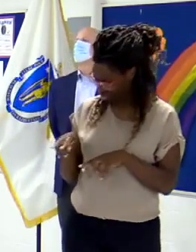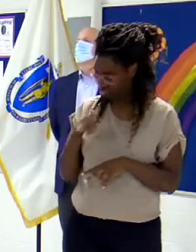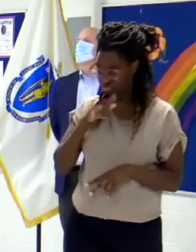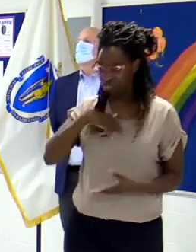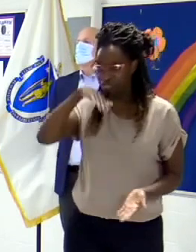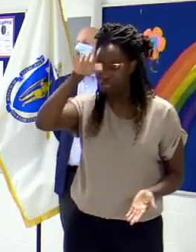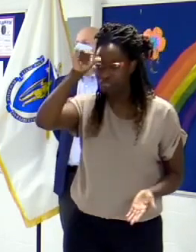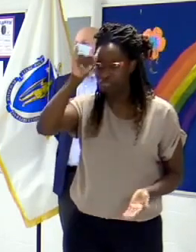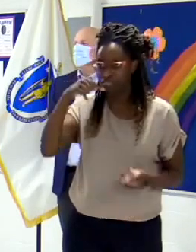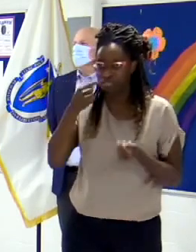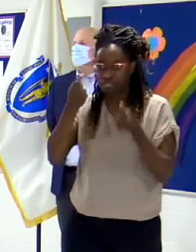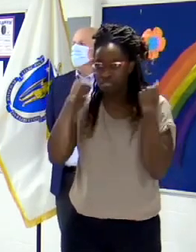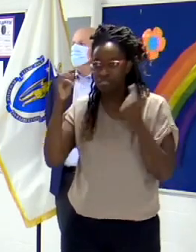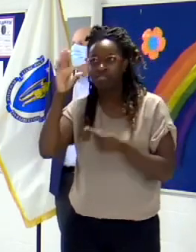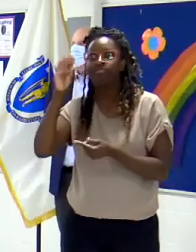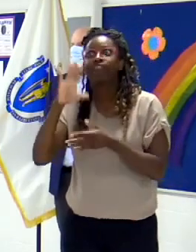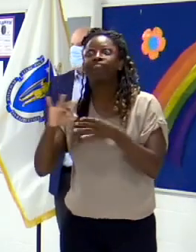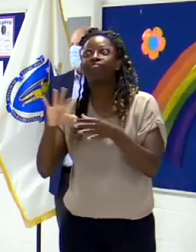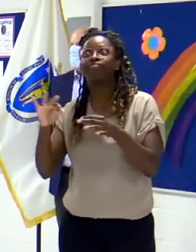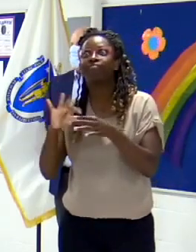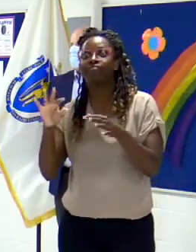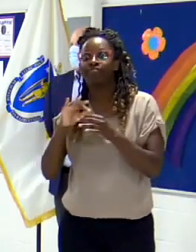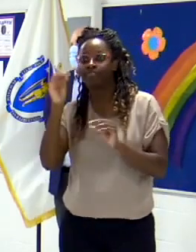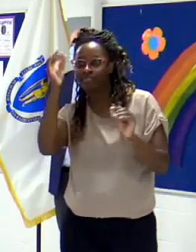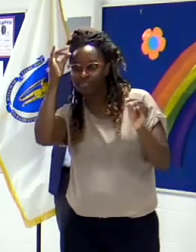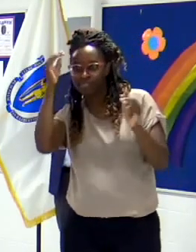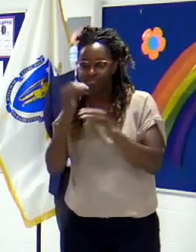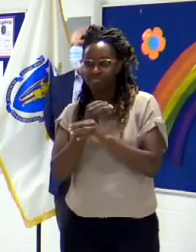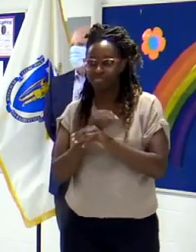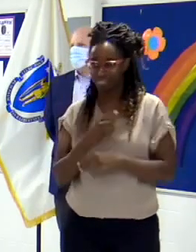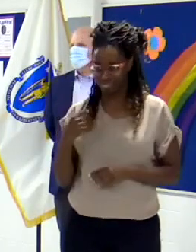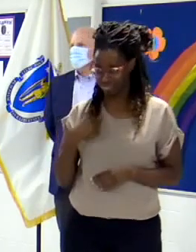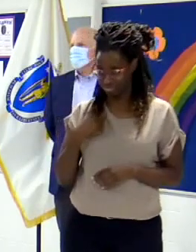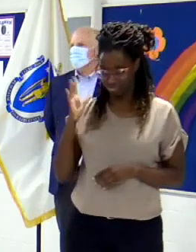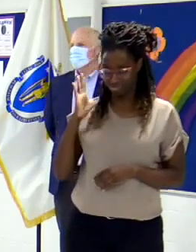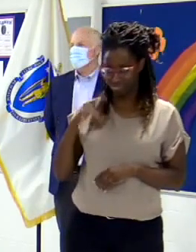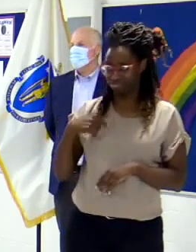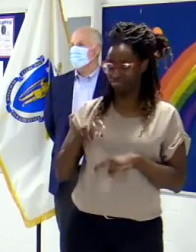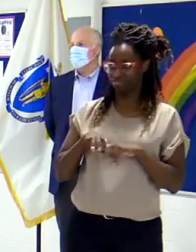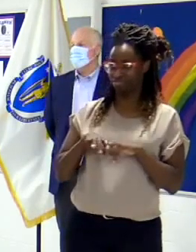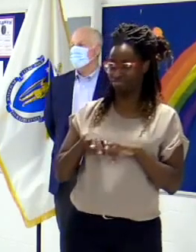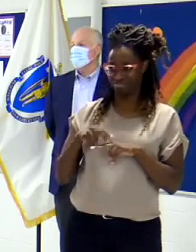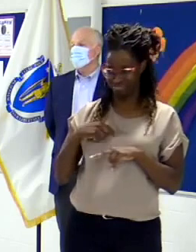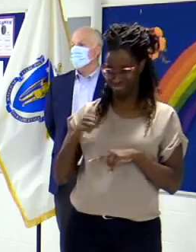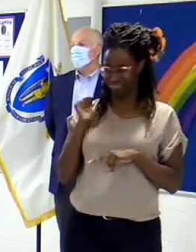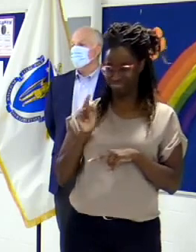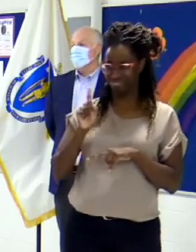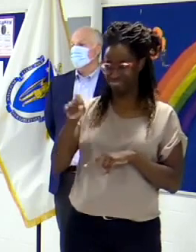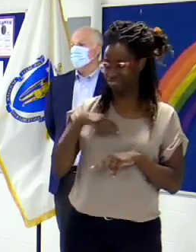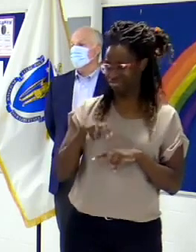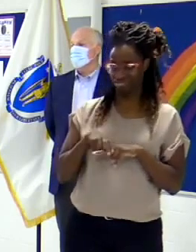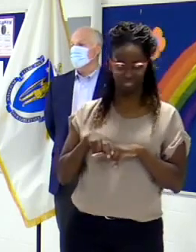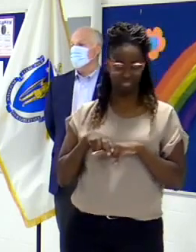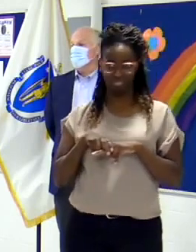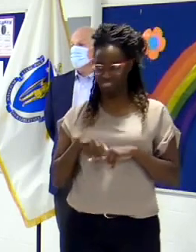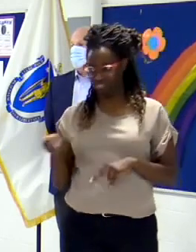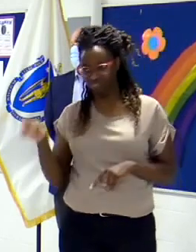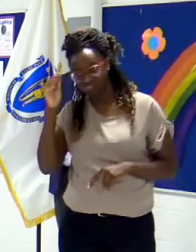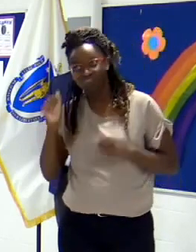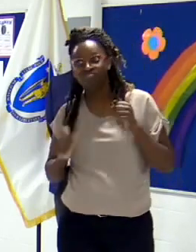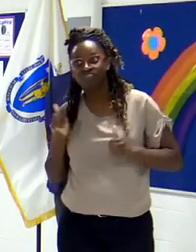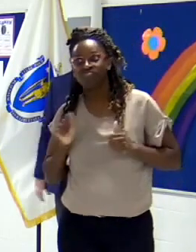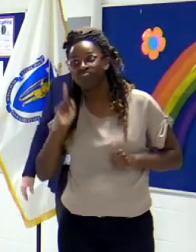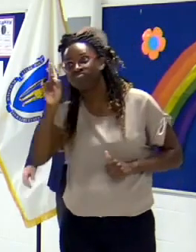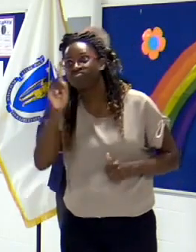board, but I absolutely remember watching this play out time and time again. And it was just for me anyway, a big reminder about